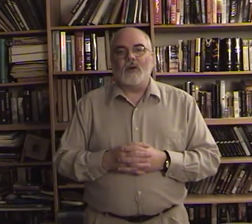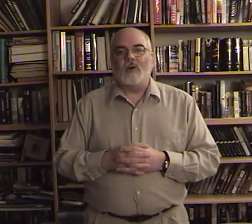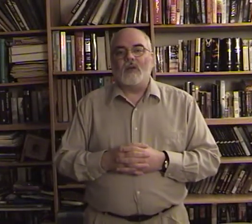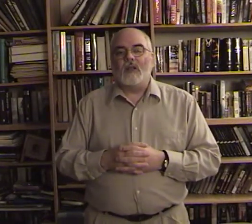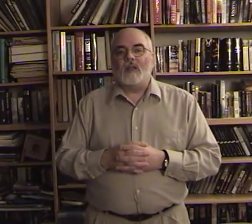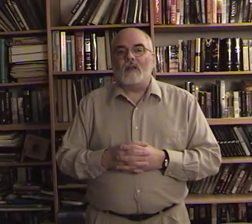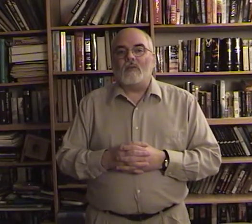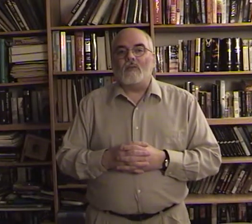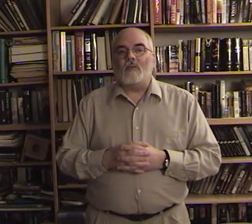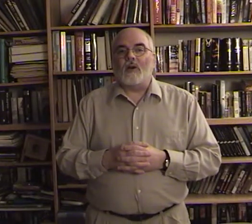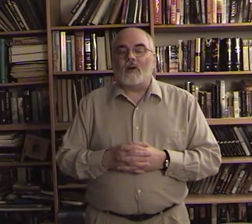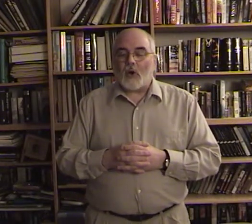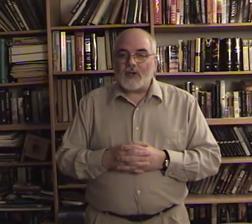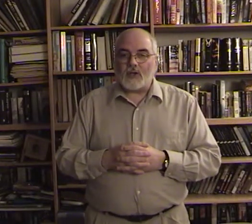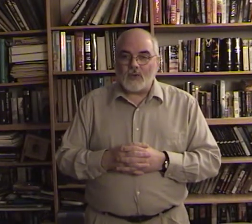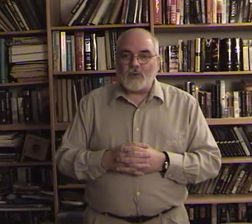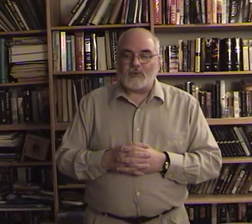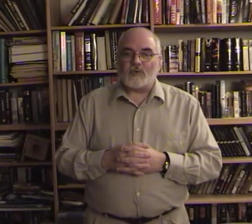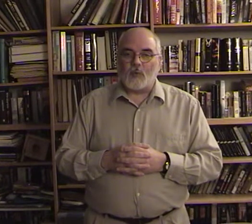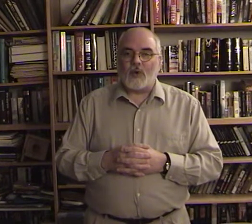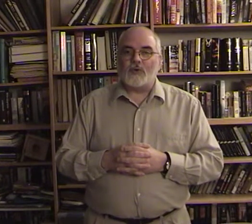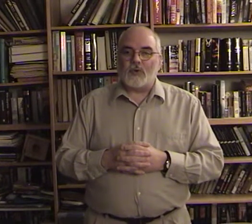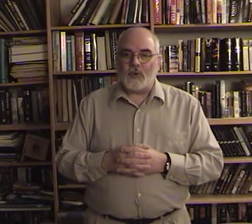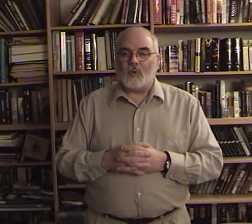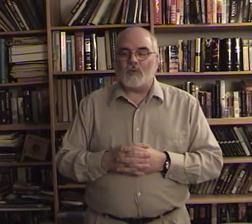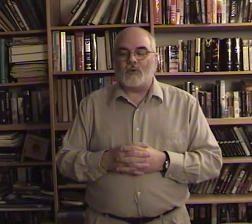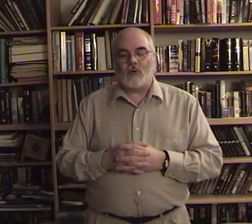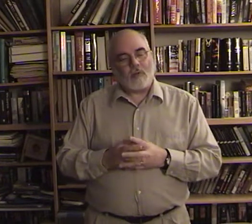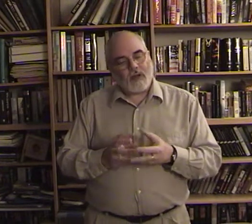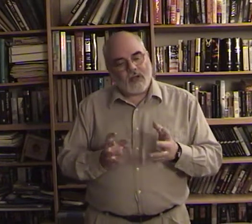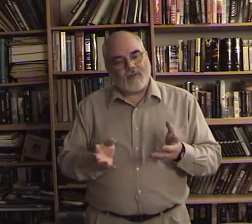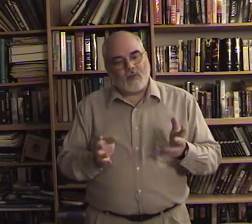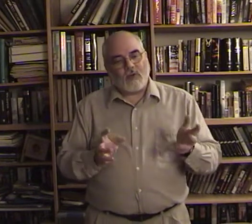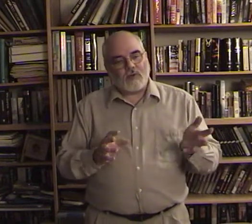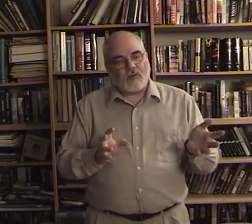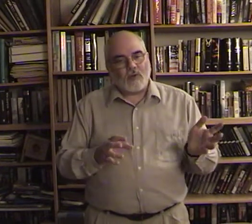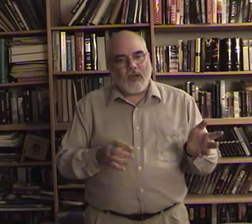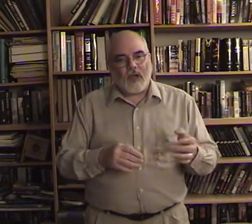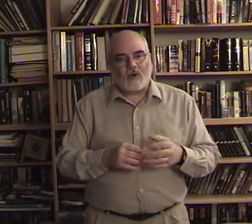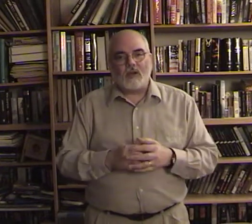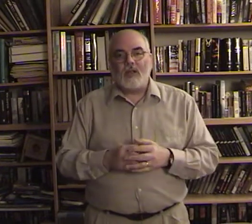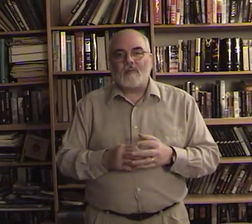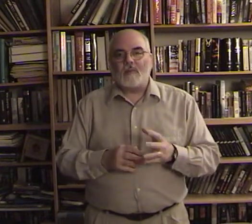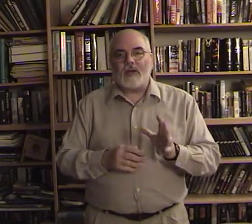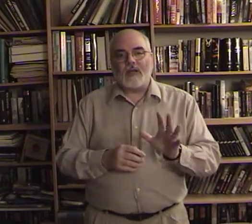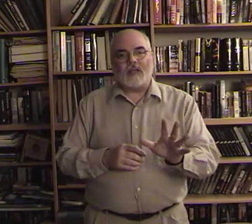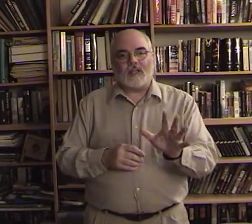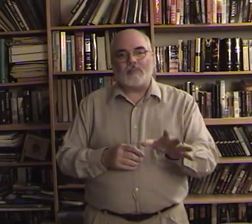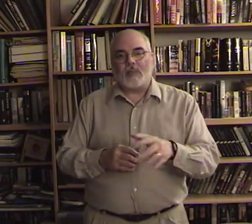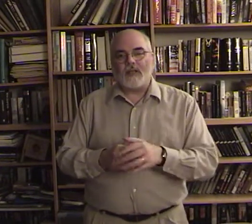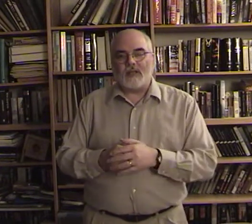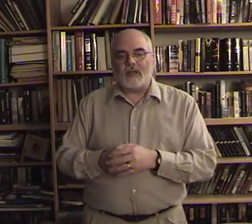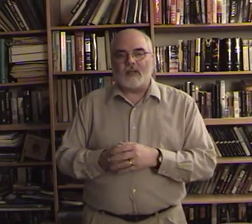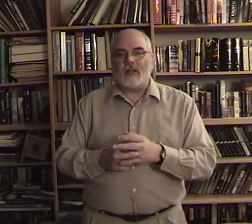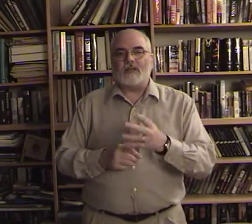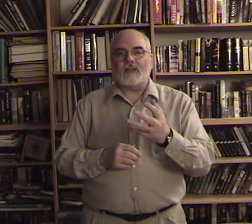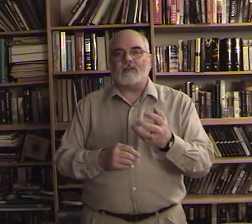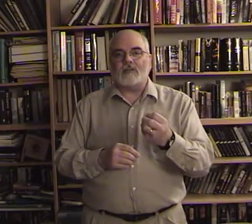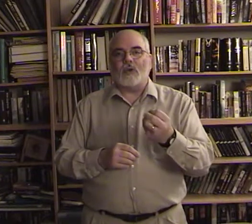we are going to use the word 2 we normally leave the word 2 out but it is explicit in this so